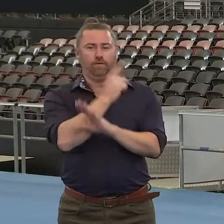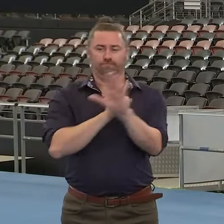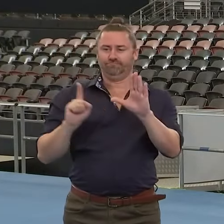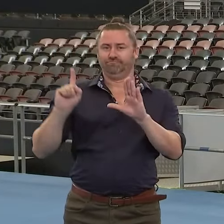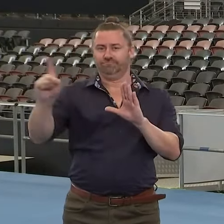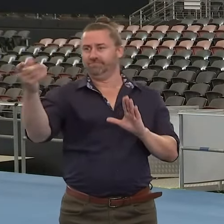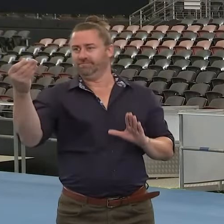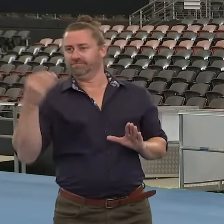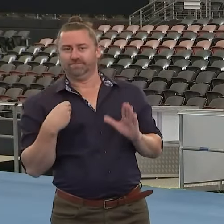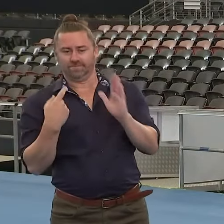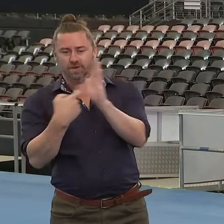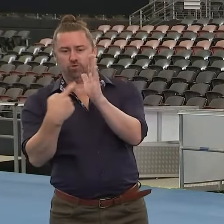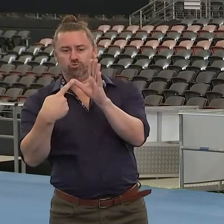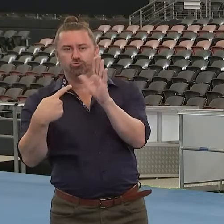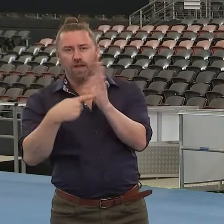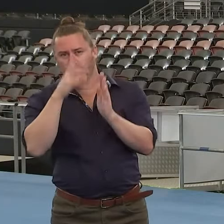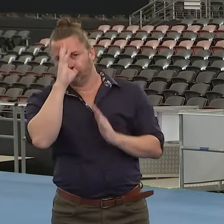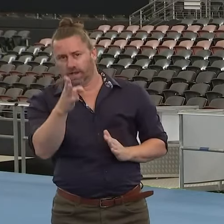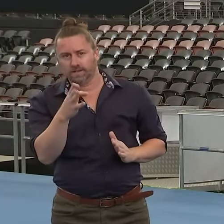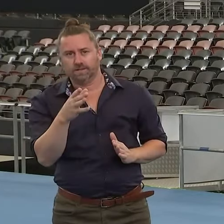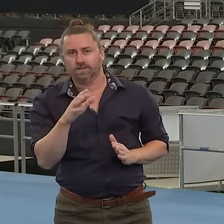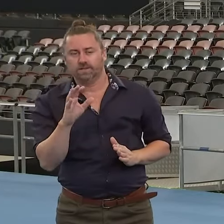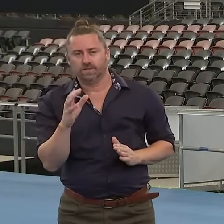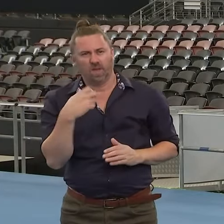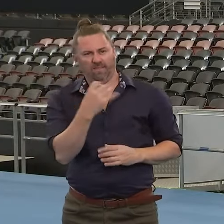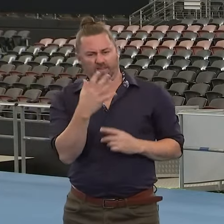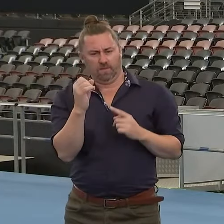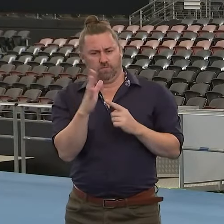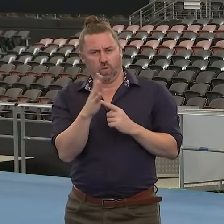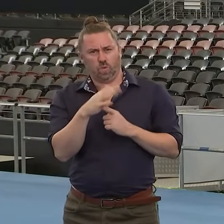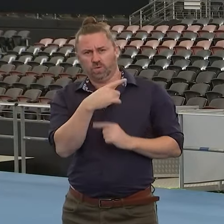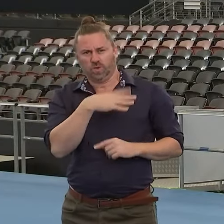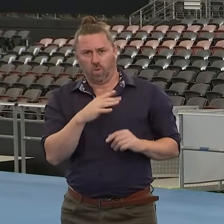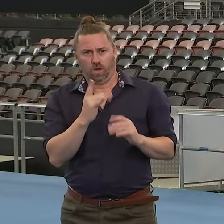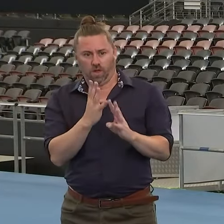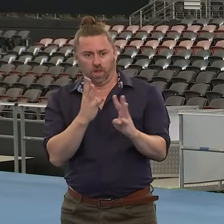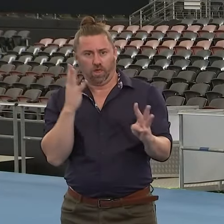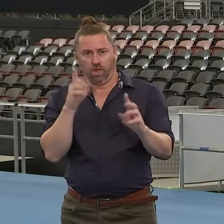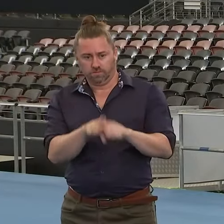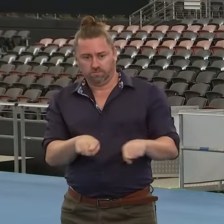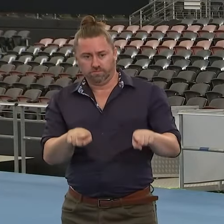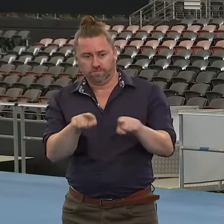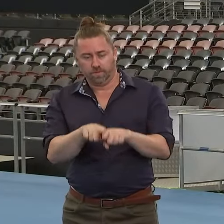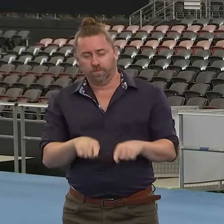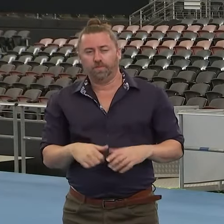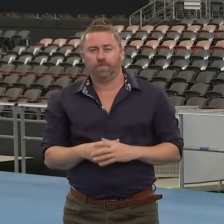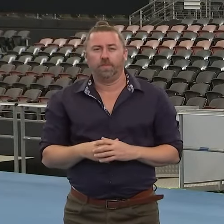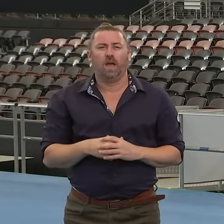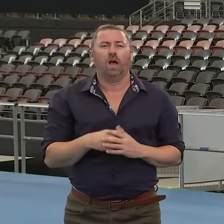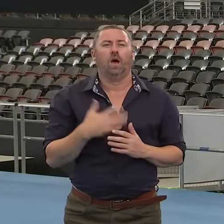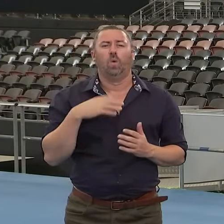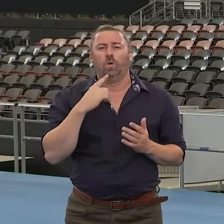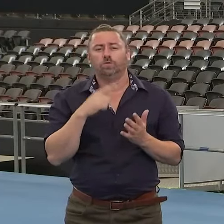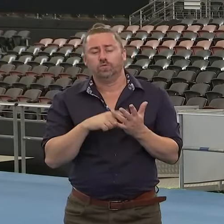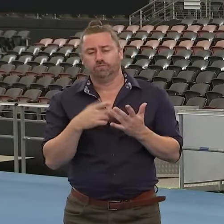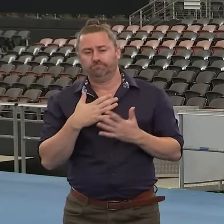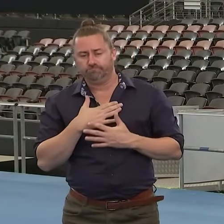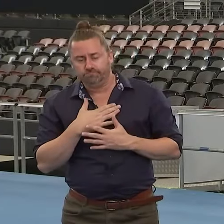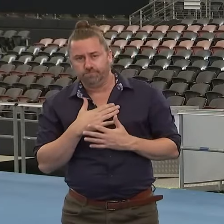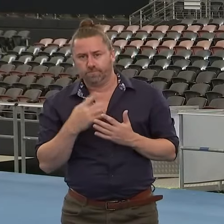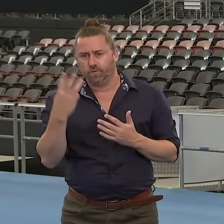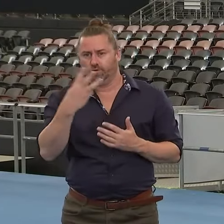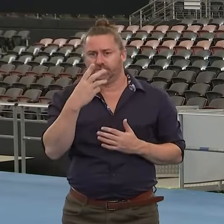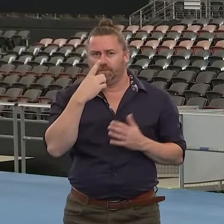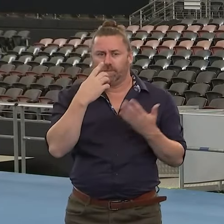clinics without having to line up for long periods of time. I also want to acknowledge the deaths today, the 13 deaths and